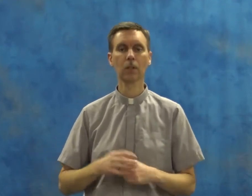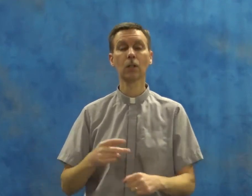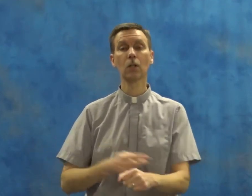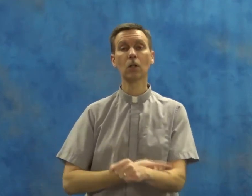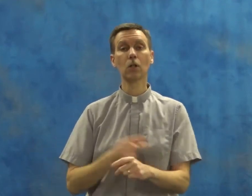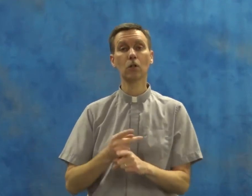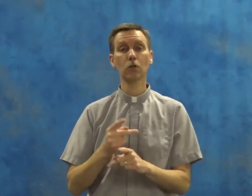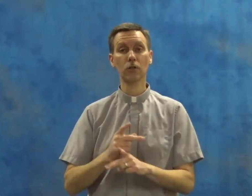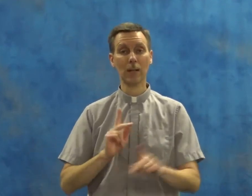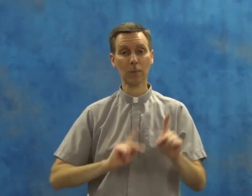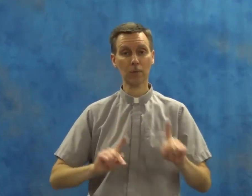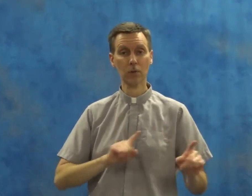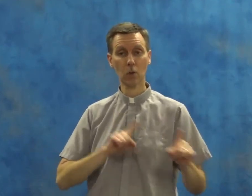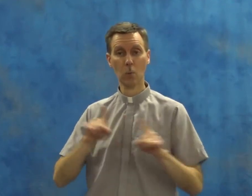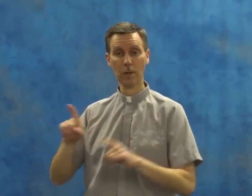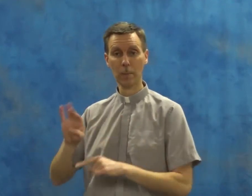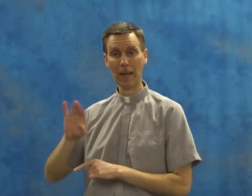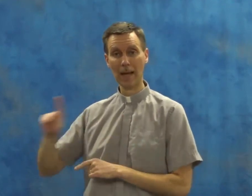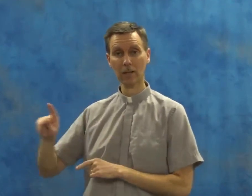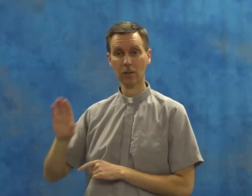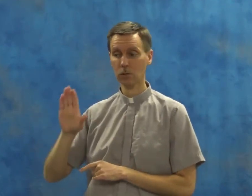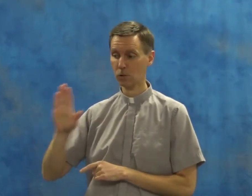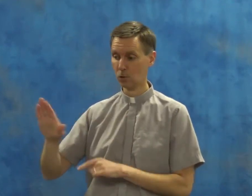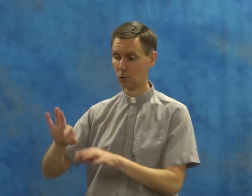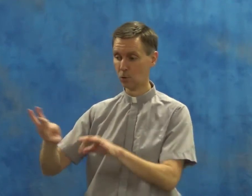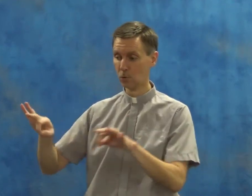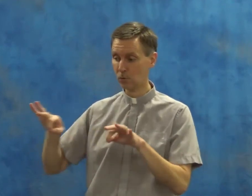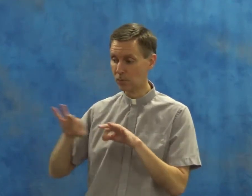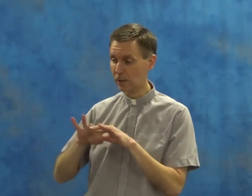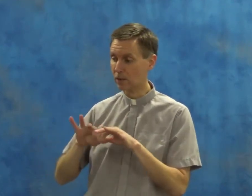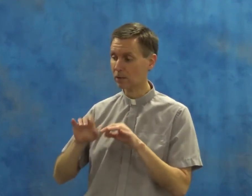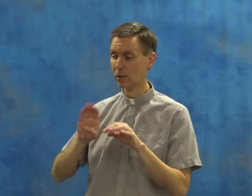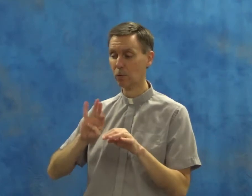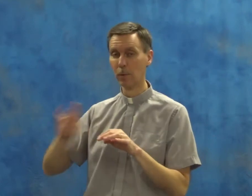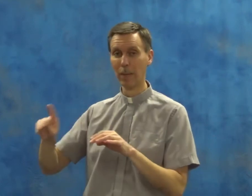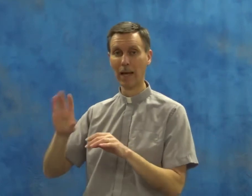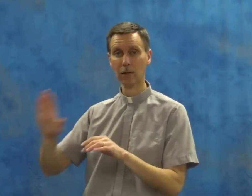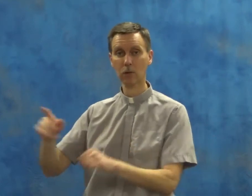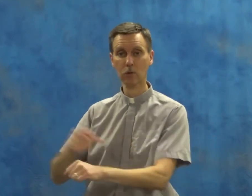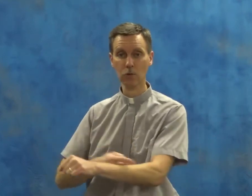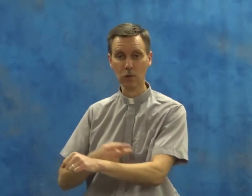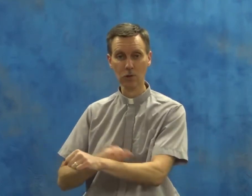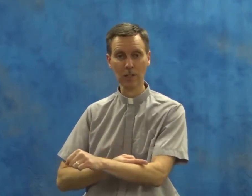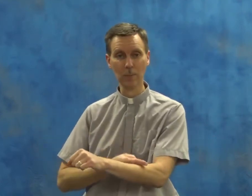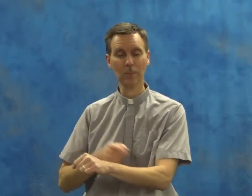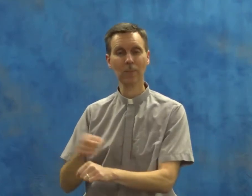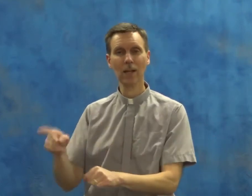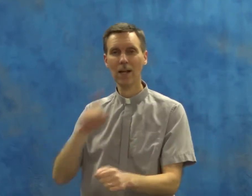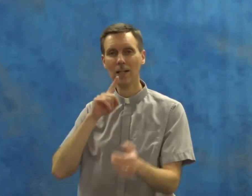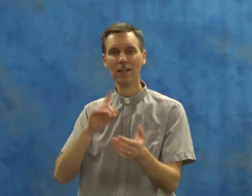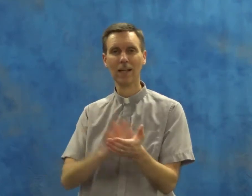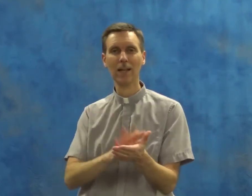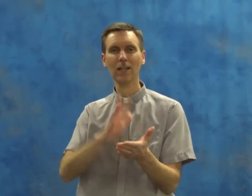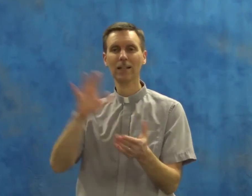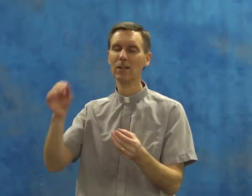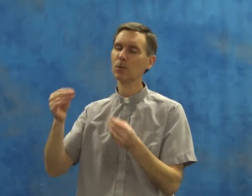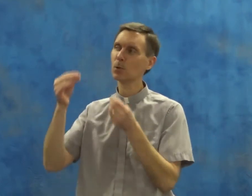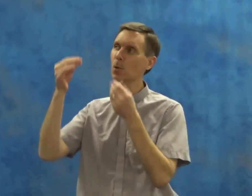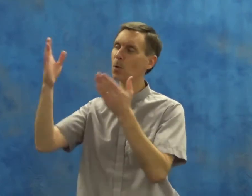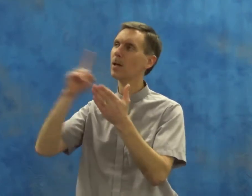The shepherds went back to the field and went back to their sheep. They gave glory